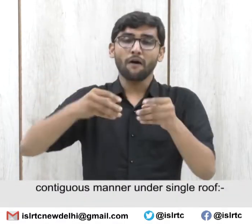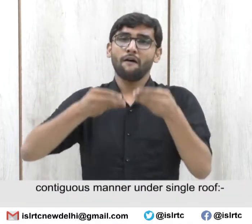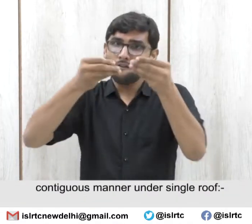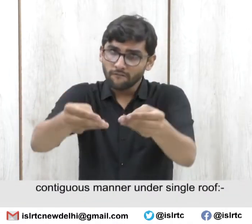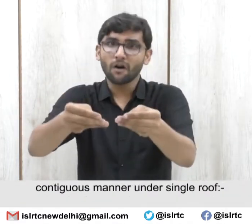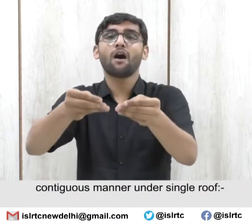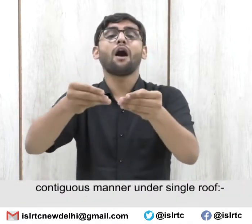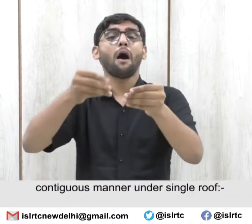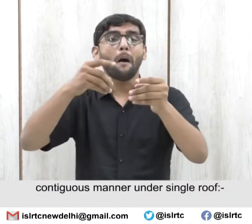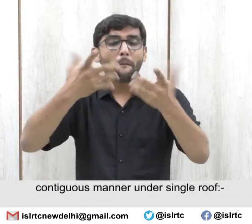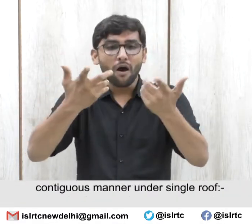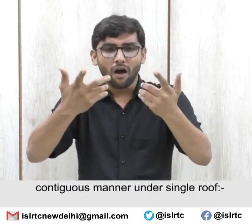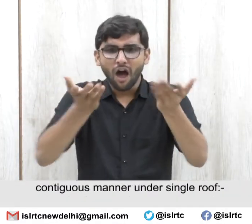under single roof.